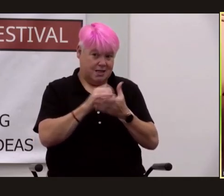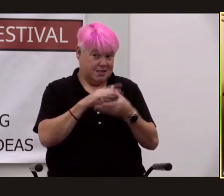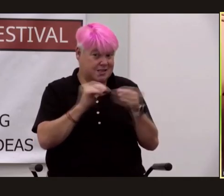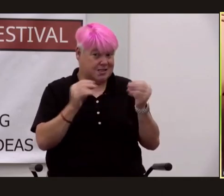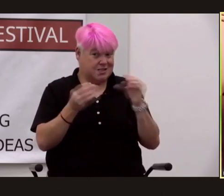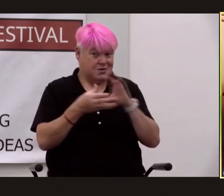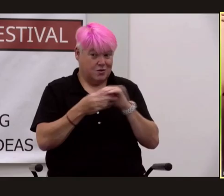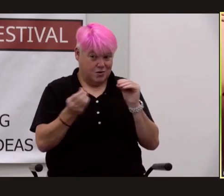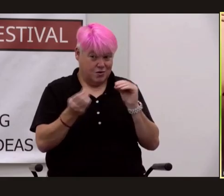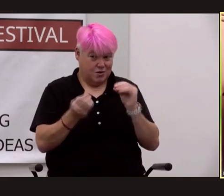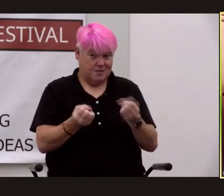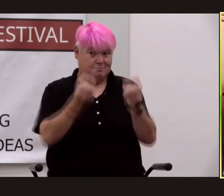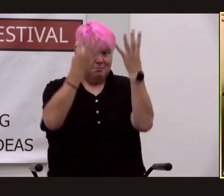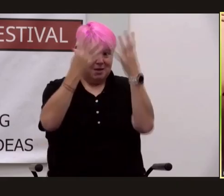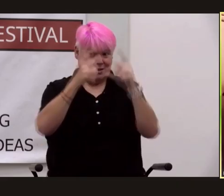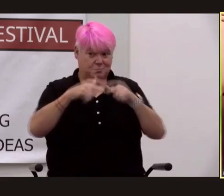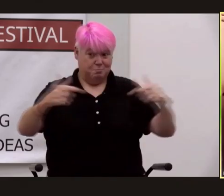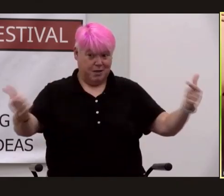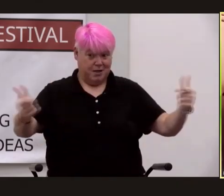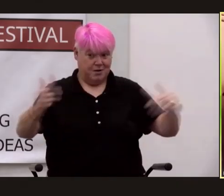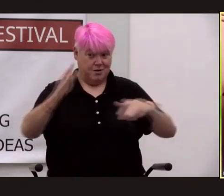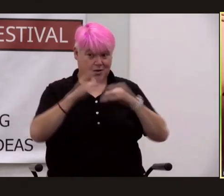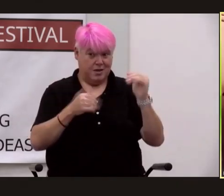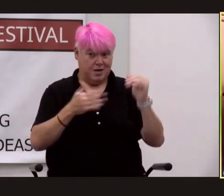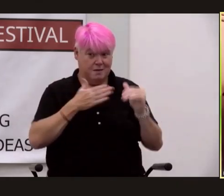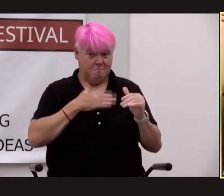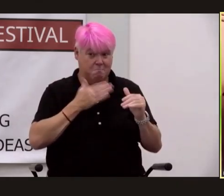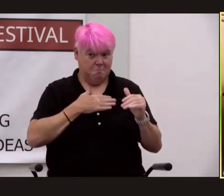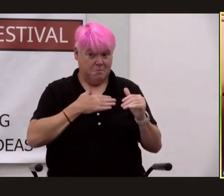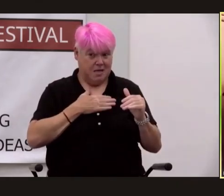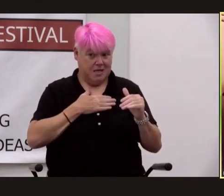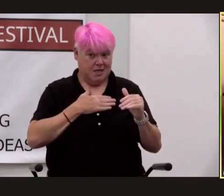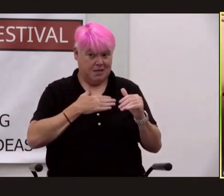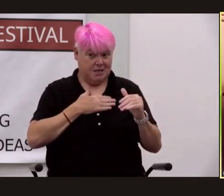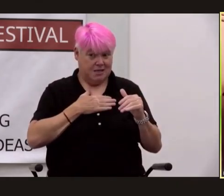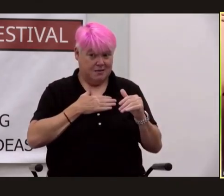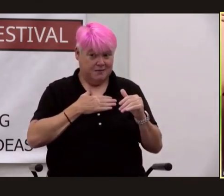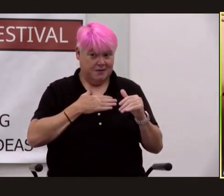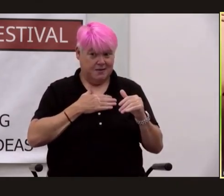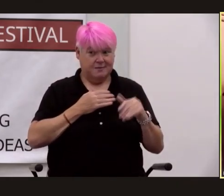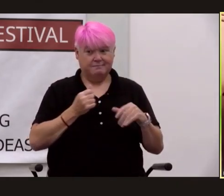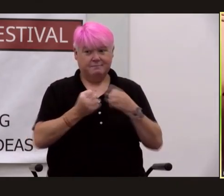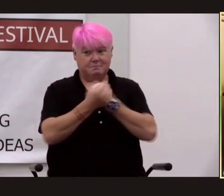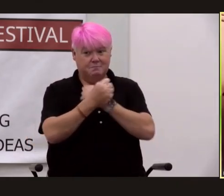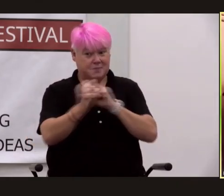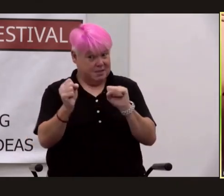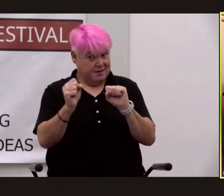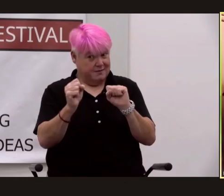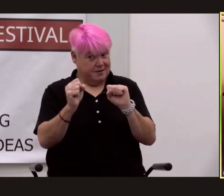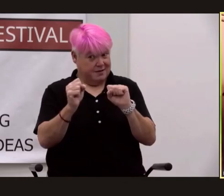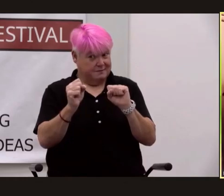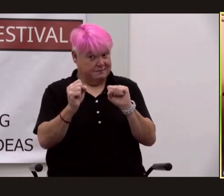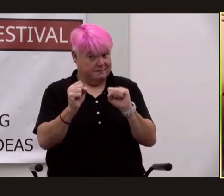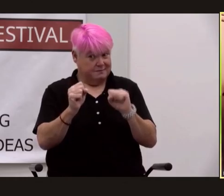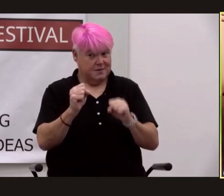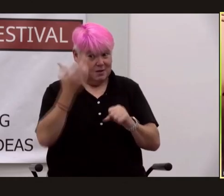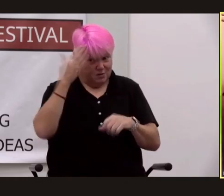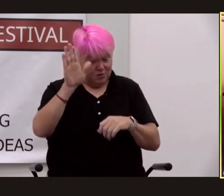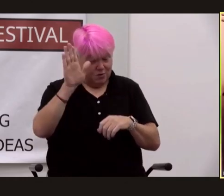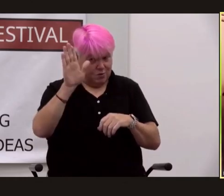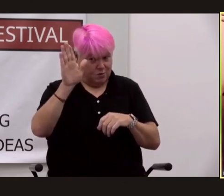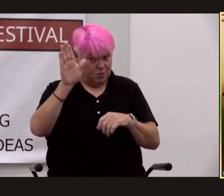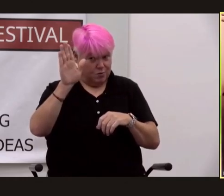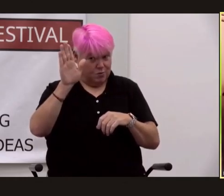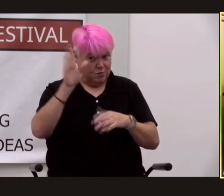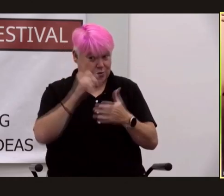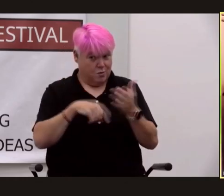much bigger than just my security clearance well no no reporter ever dug deeply enough we don't know what